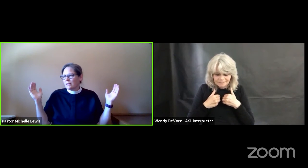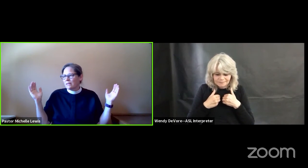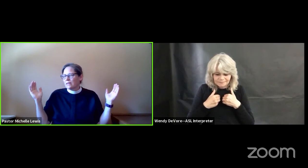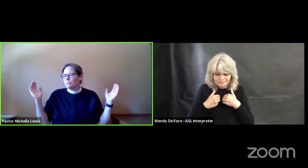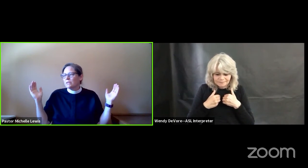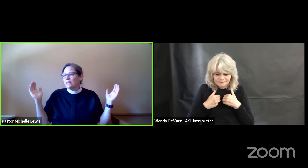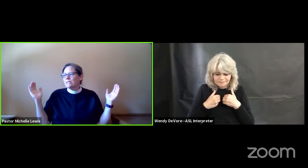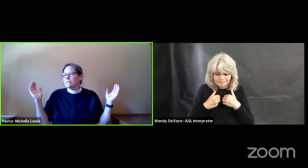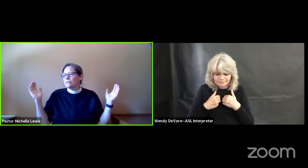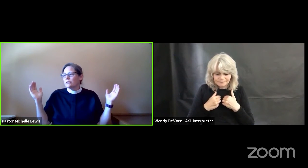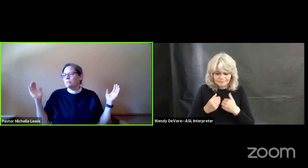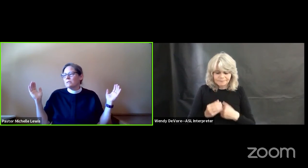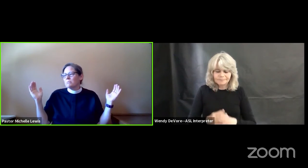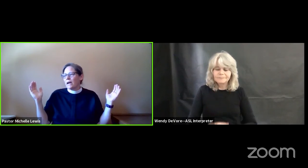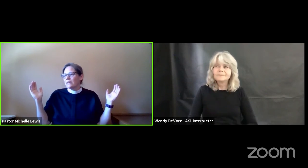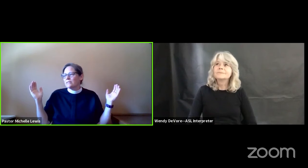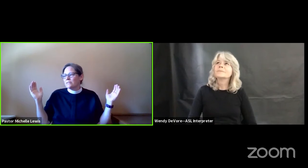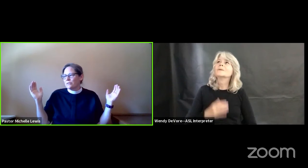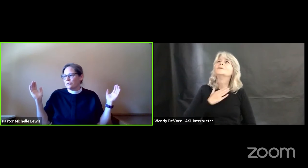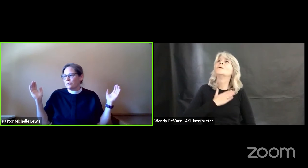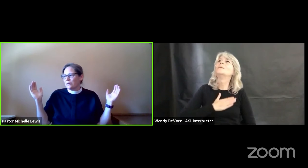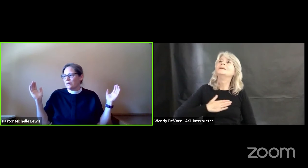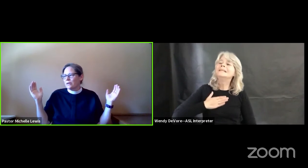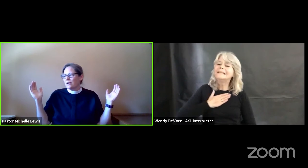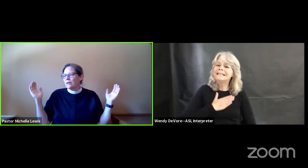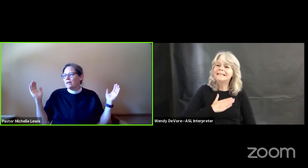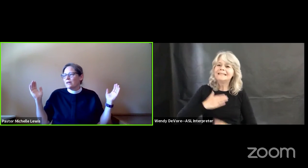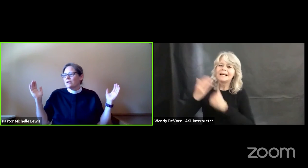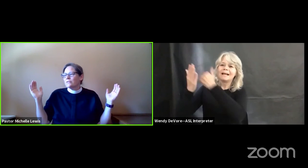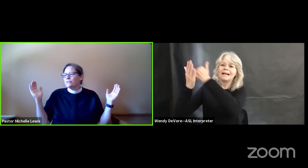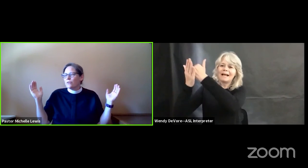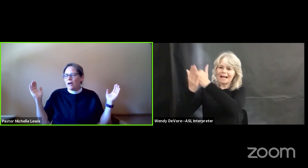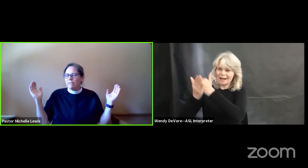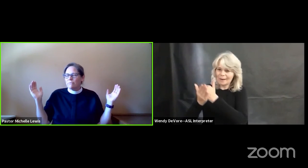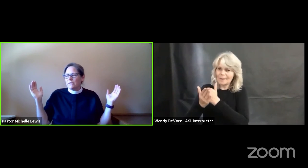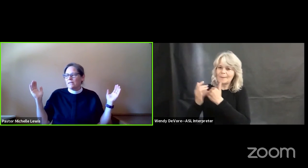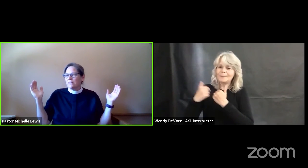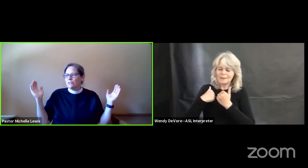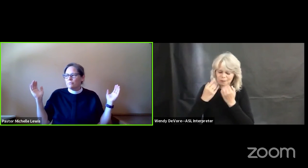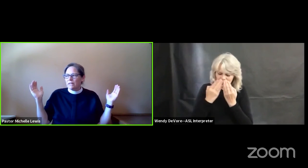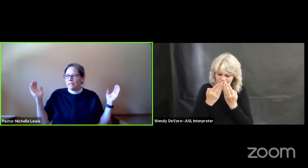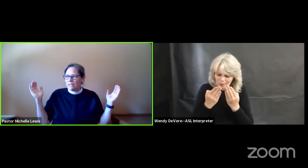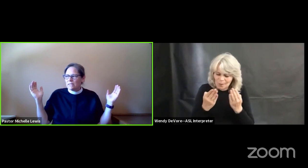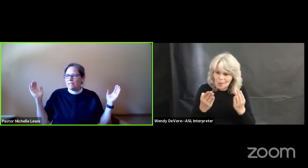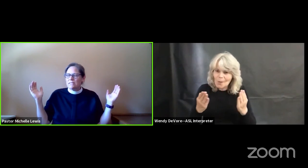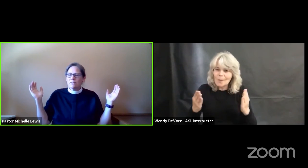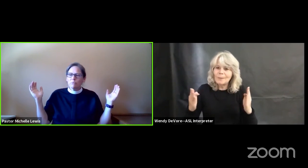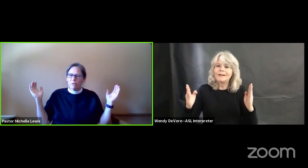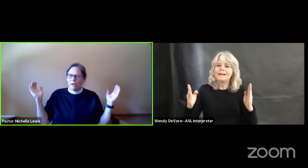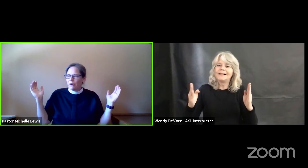Please turn me back to you. Drive me to my knees in prayer.